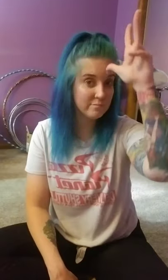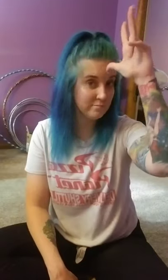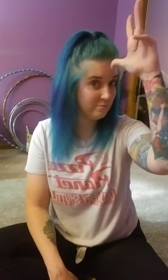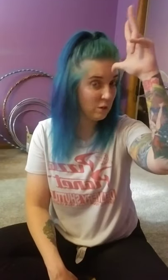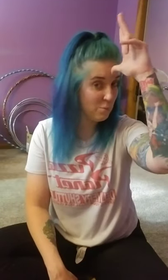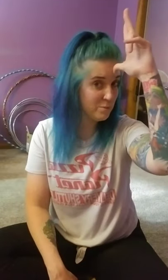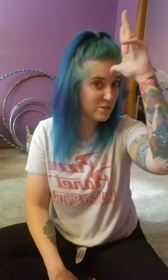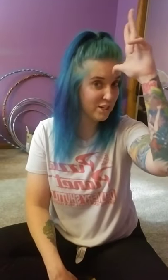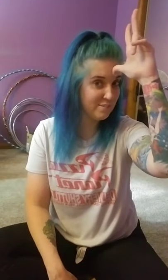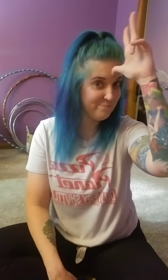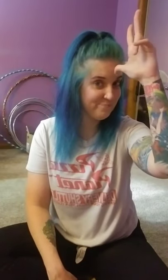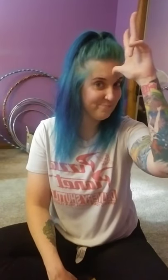Rooster.